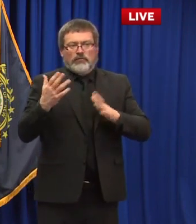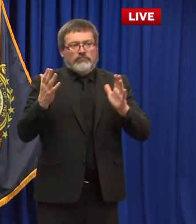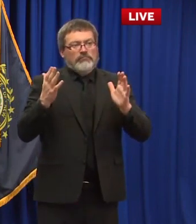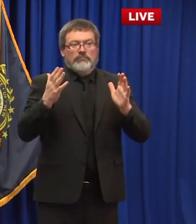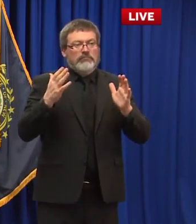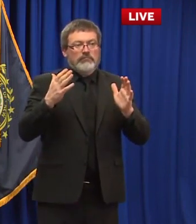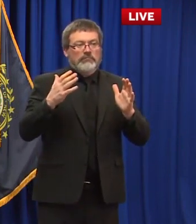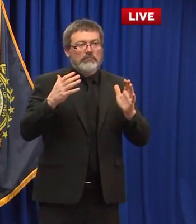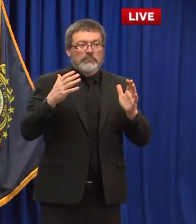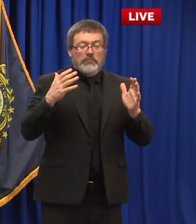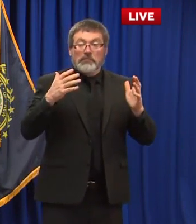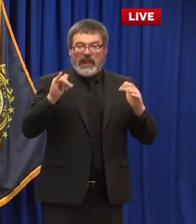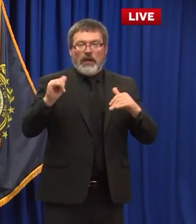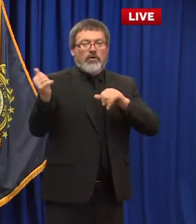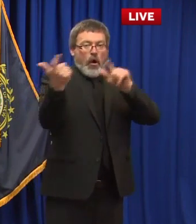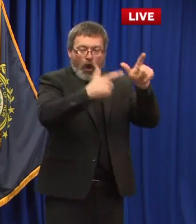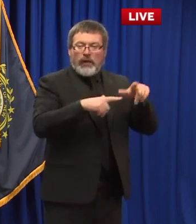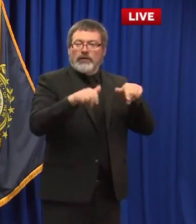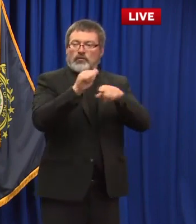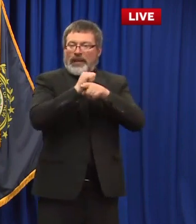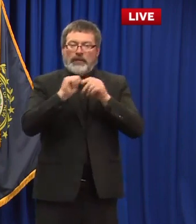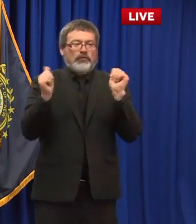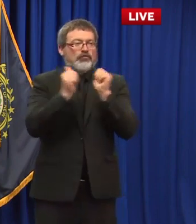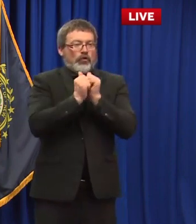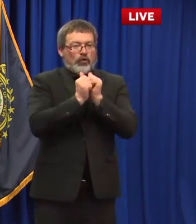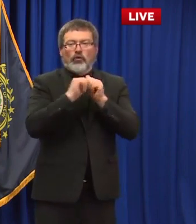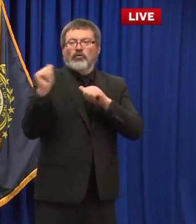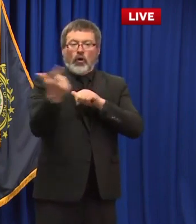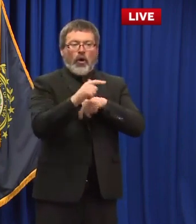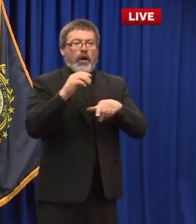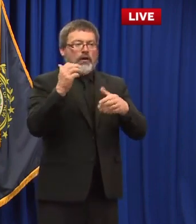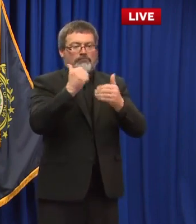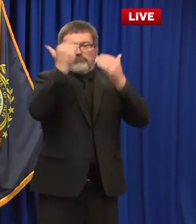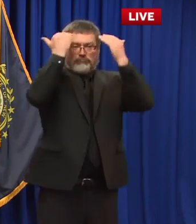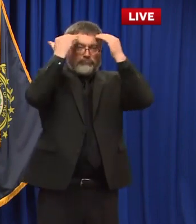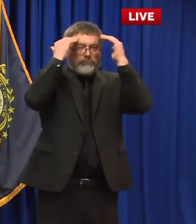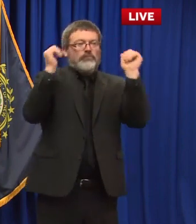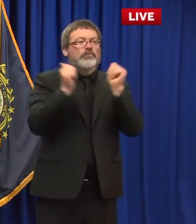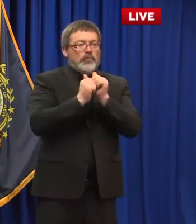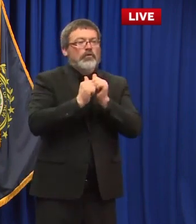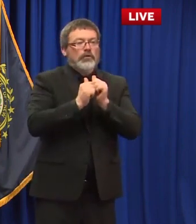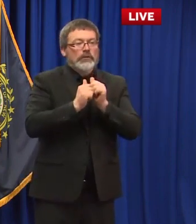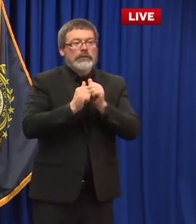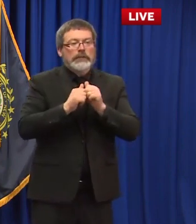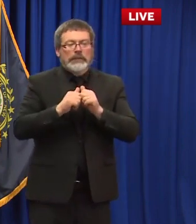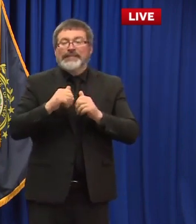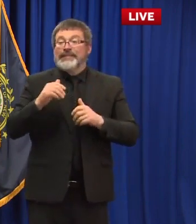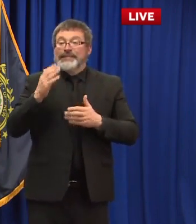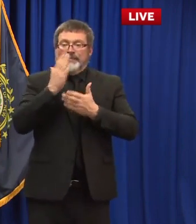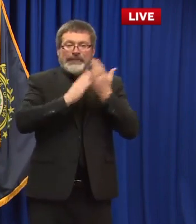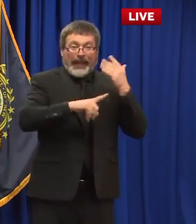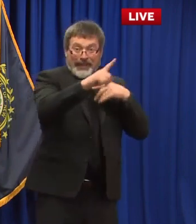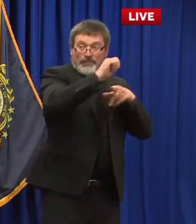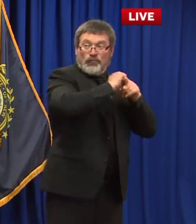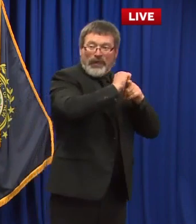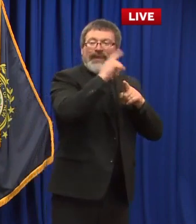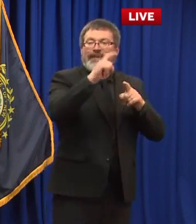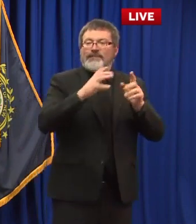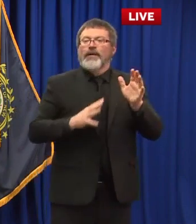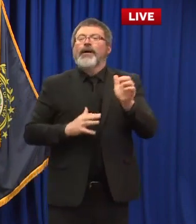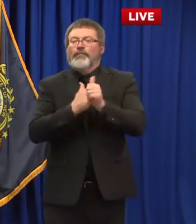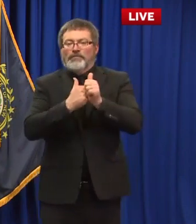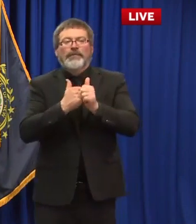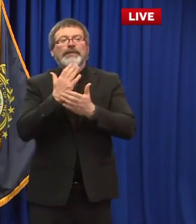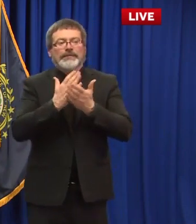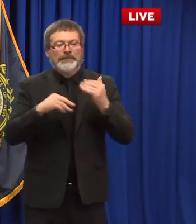sense is what is there now is antiquated and does have to be updated but not just talking to the leaders and organizers of these events but the community